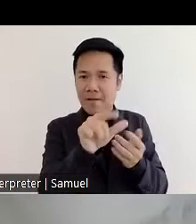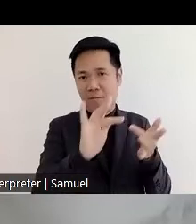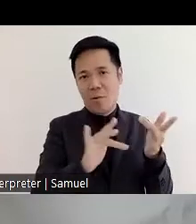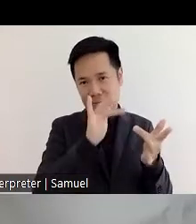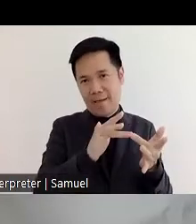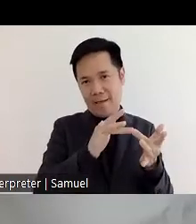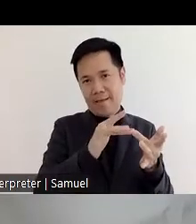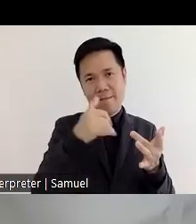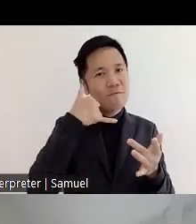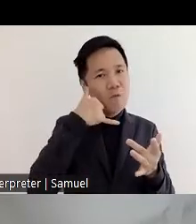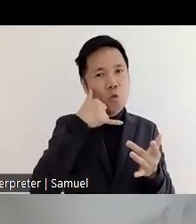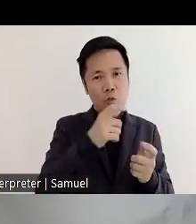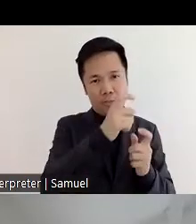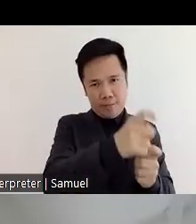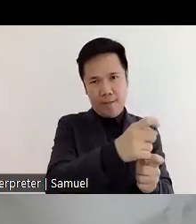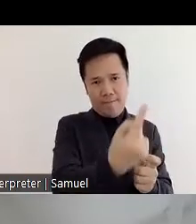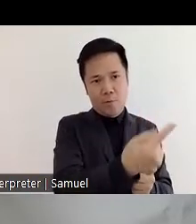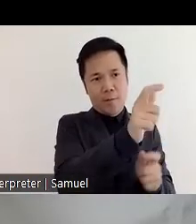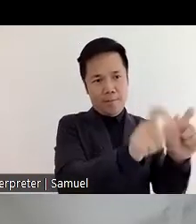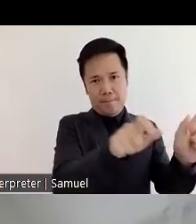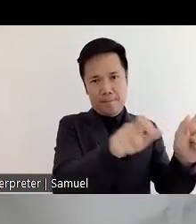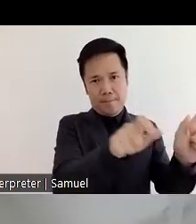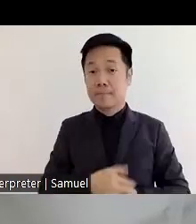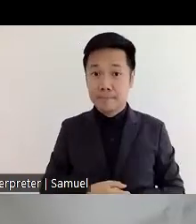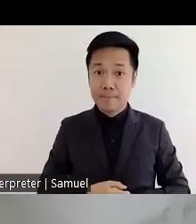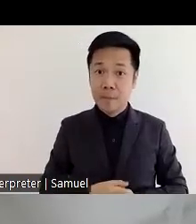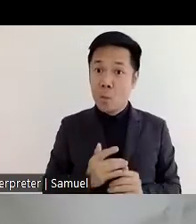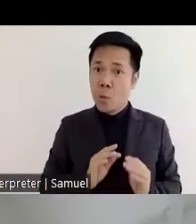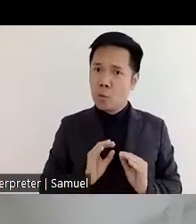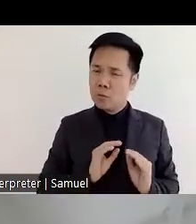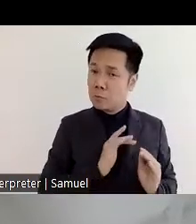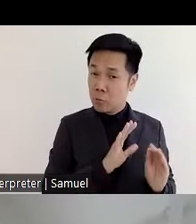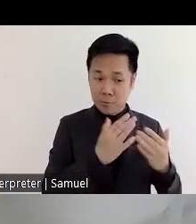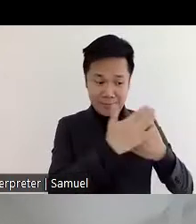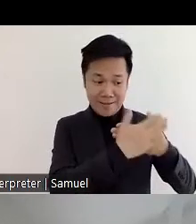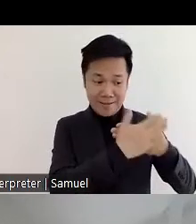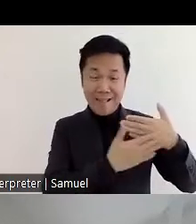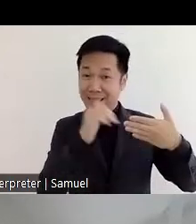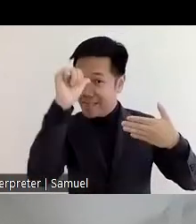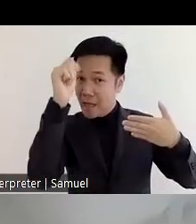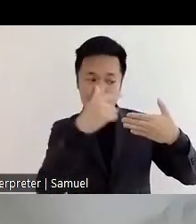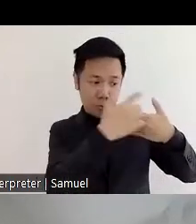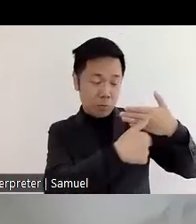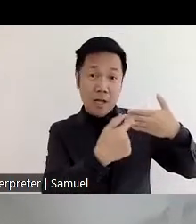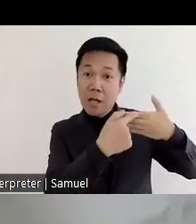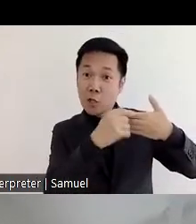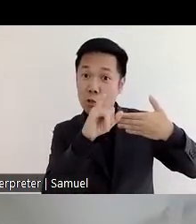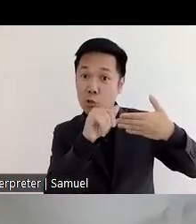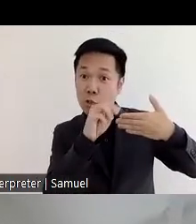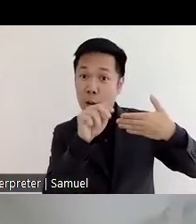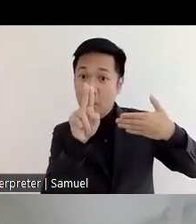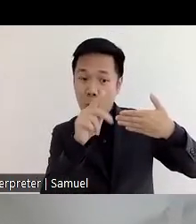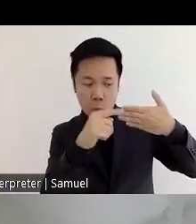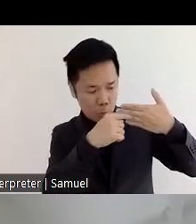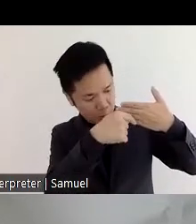online trainings have really helped us to scale right across India including Jammu and Kashmir. What are the